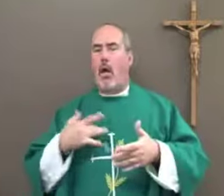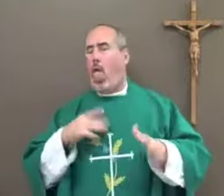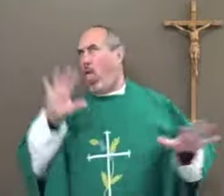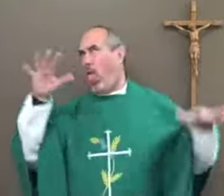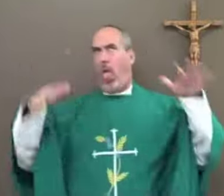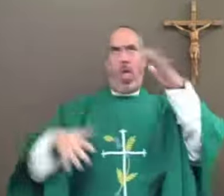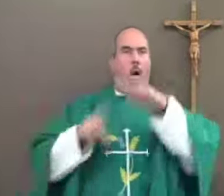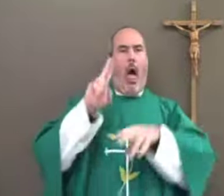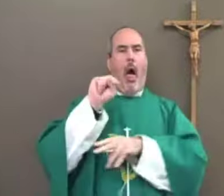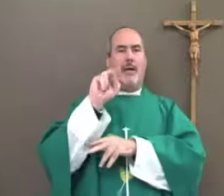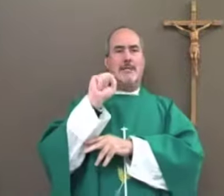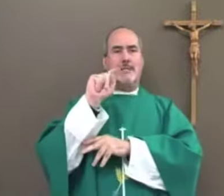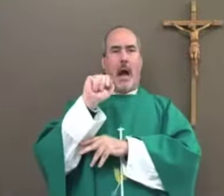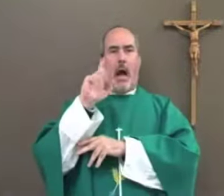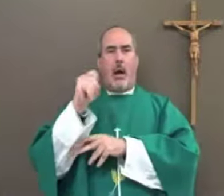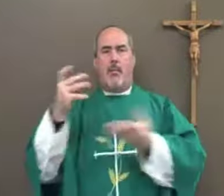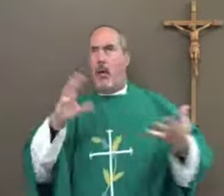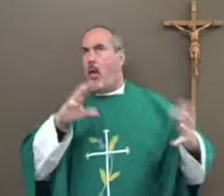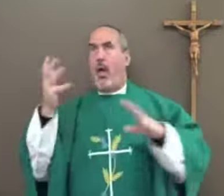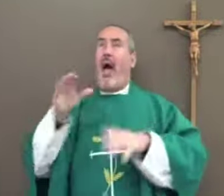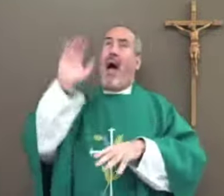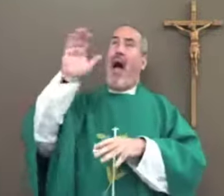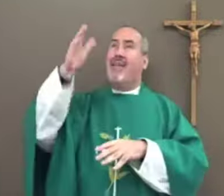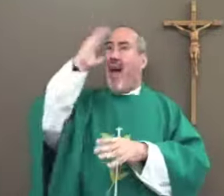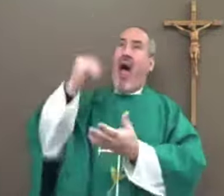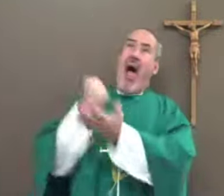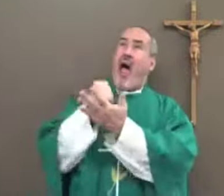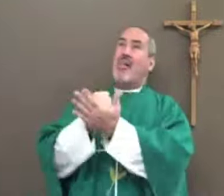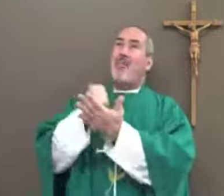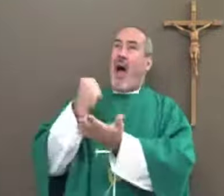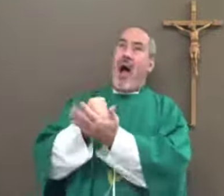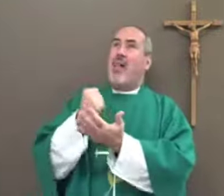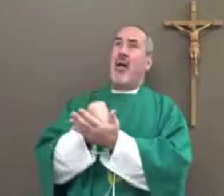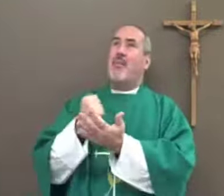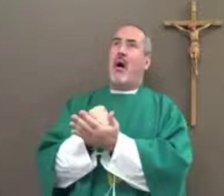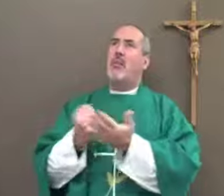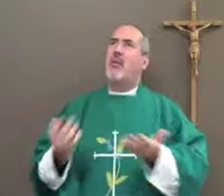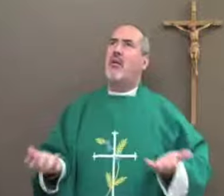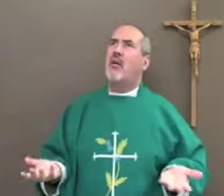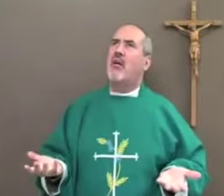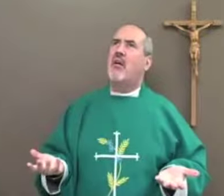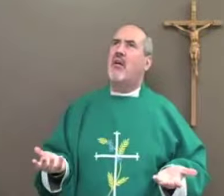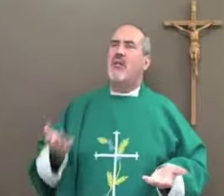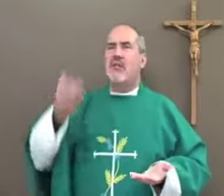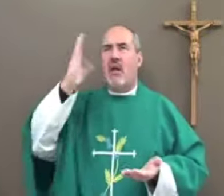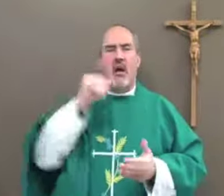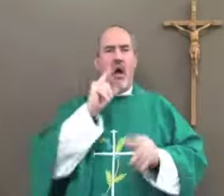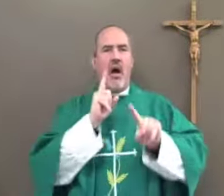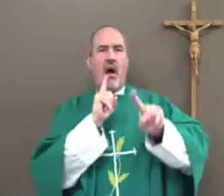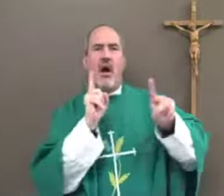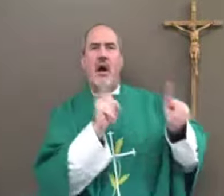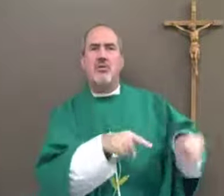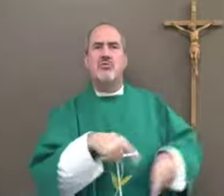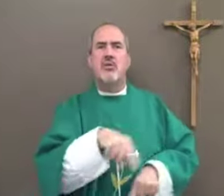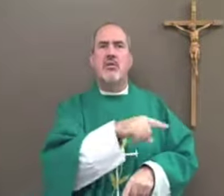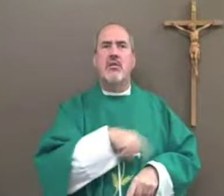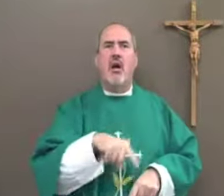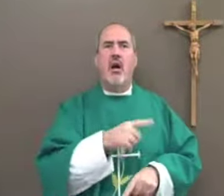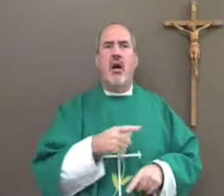and have felt unstable in asking God for help but feeling like God didn't respond